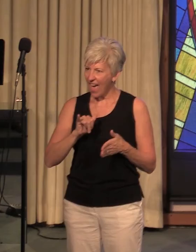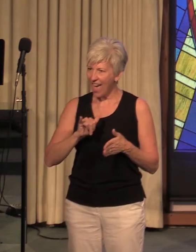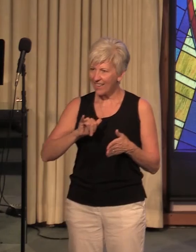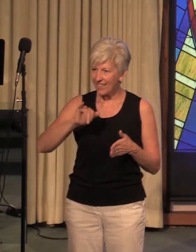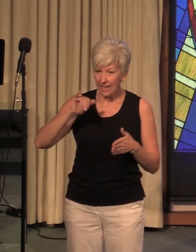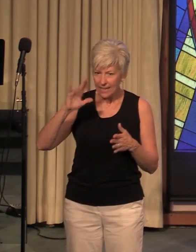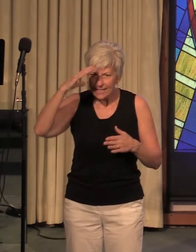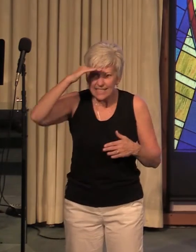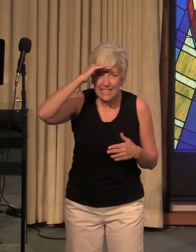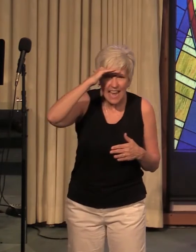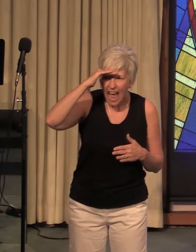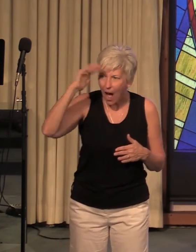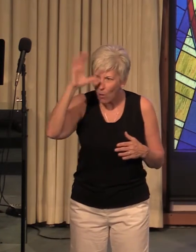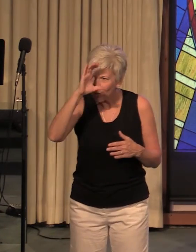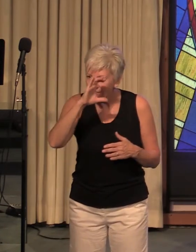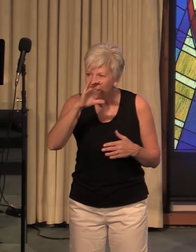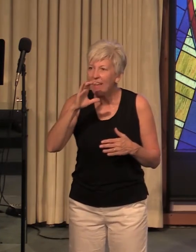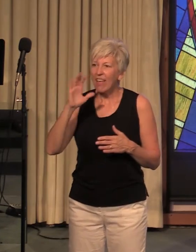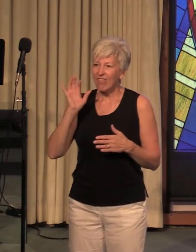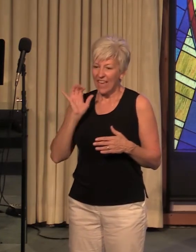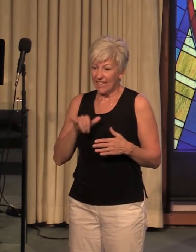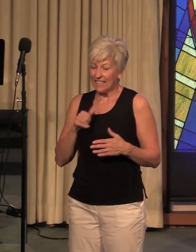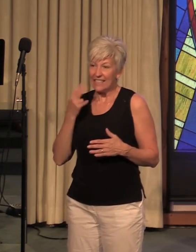can see the good in our future